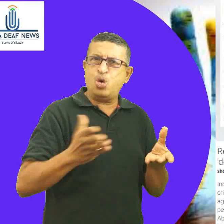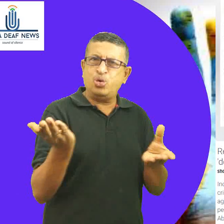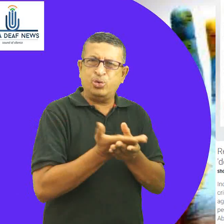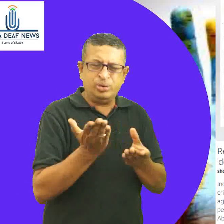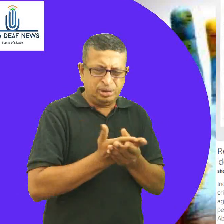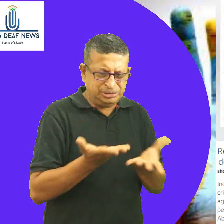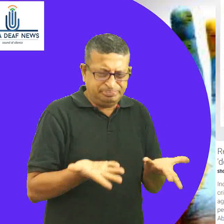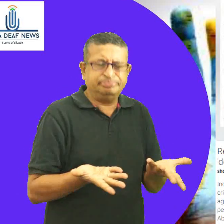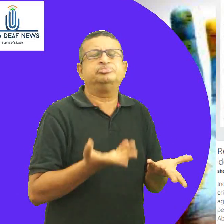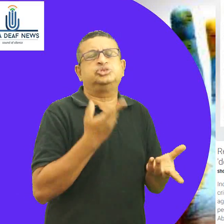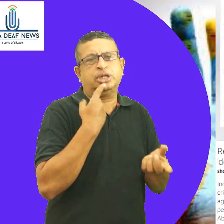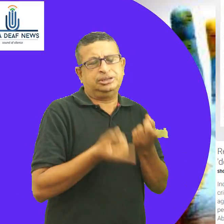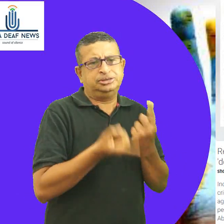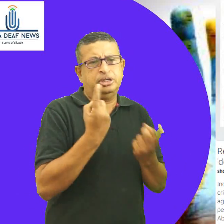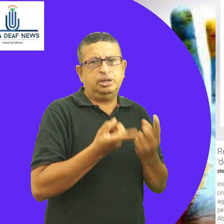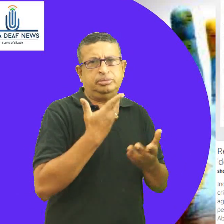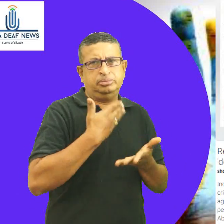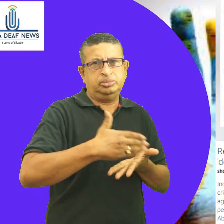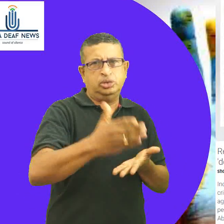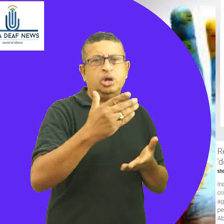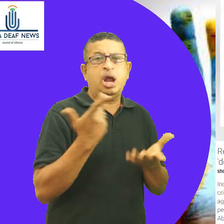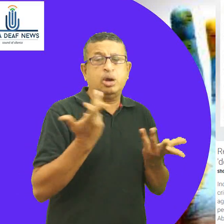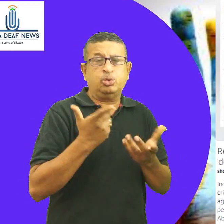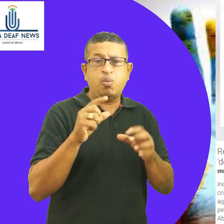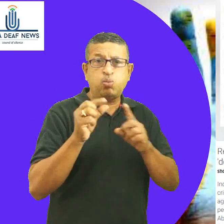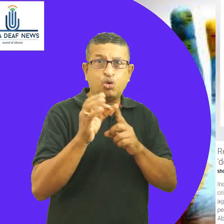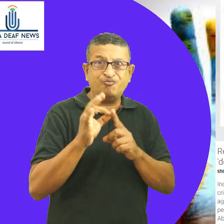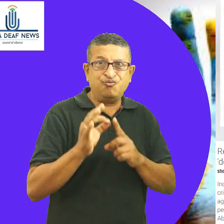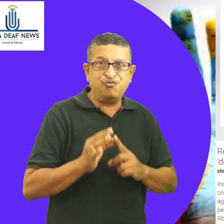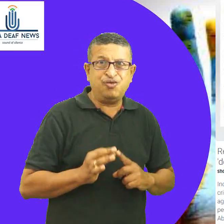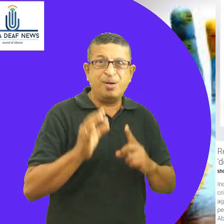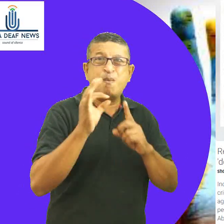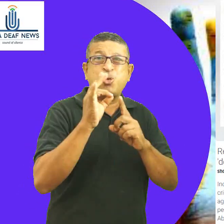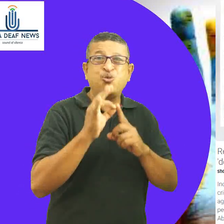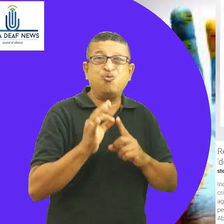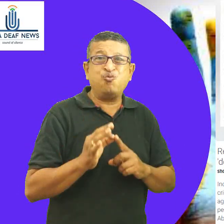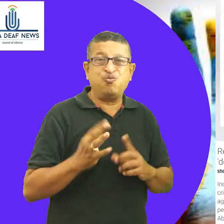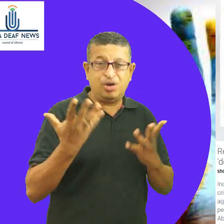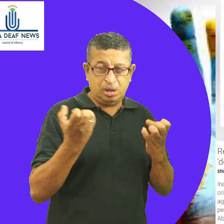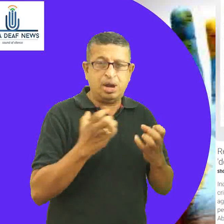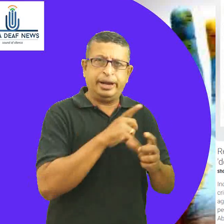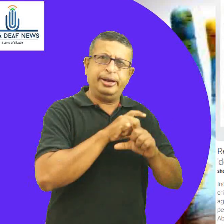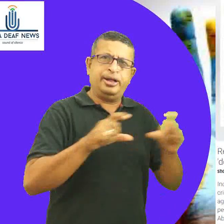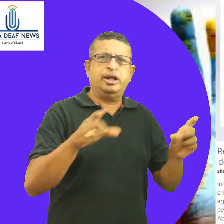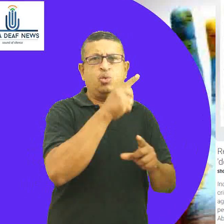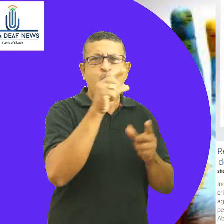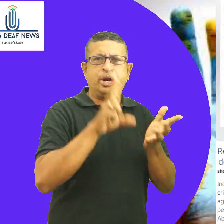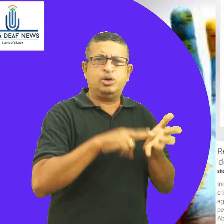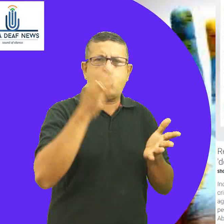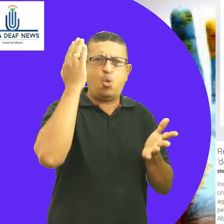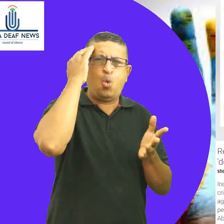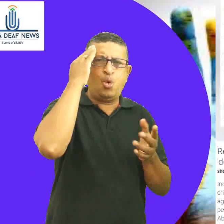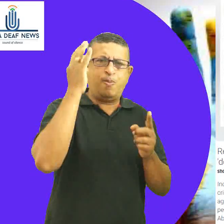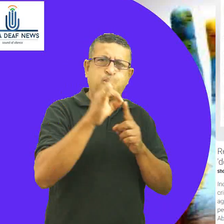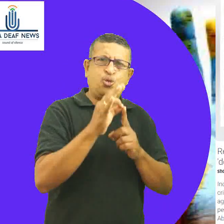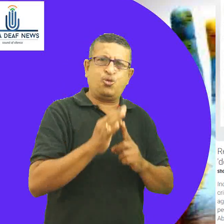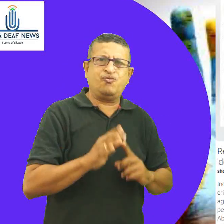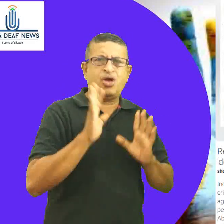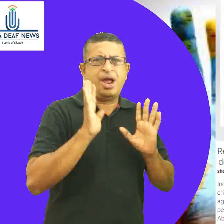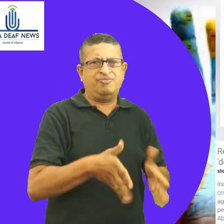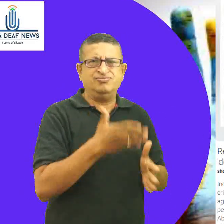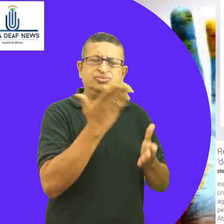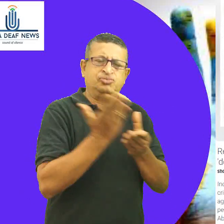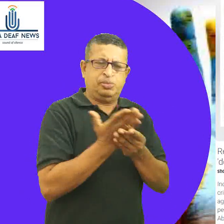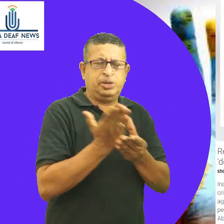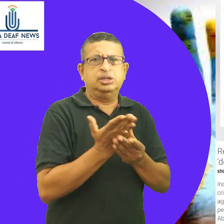not new to Pakistan. Remember Abbottabad? Al-Qaeda founder Osama bin Laden was killed by US forces in